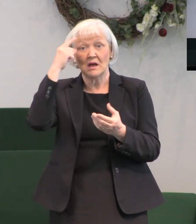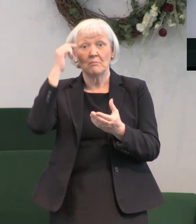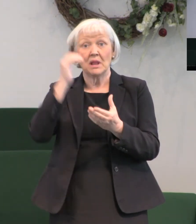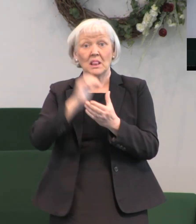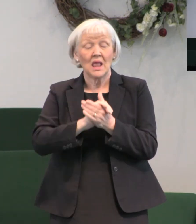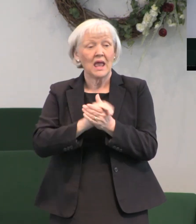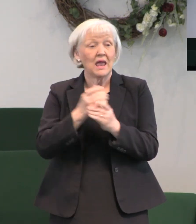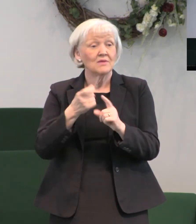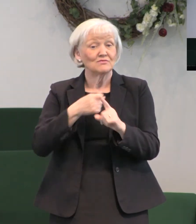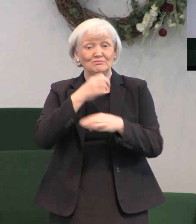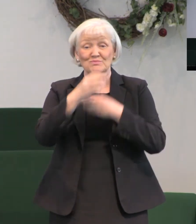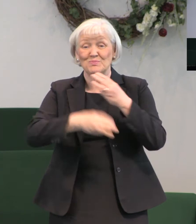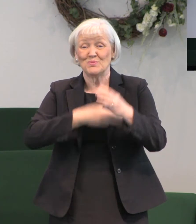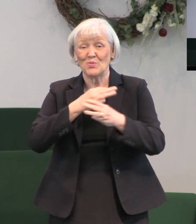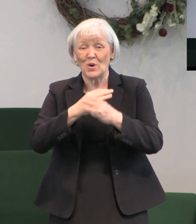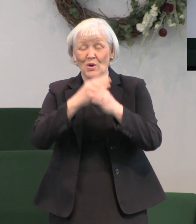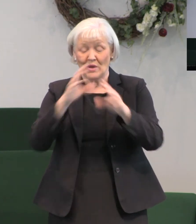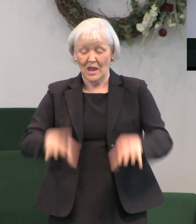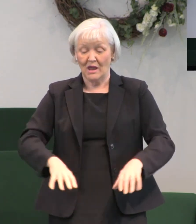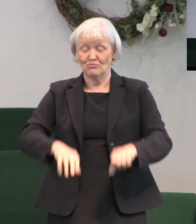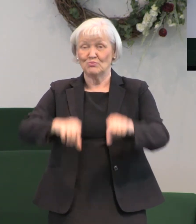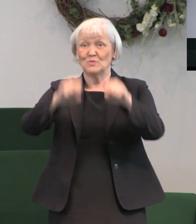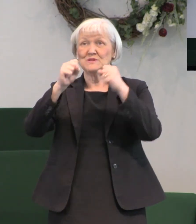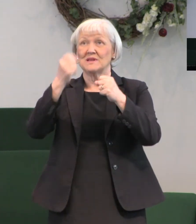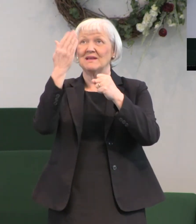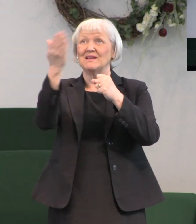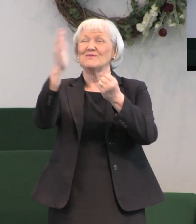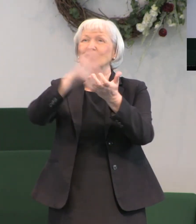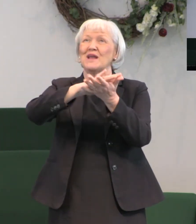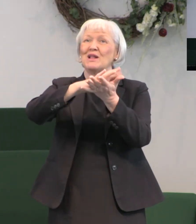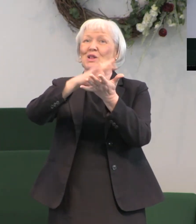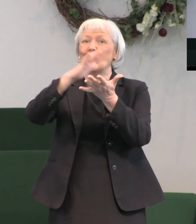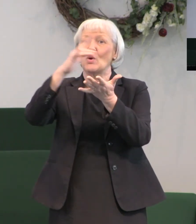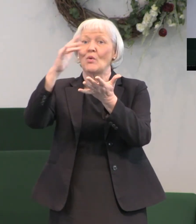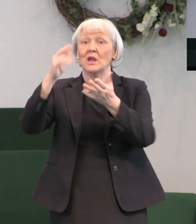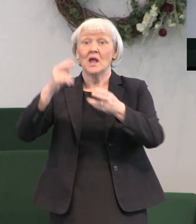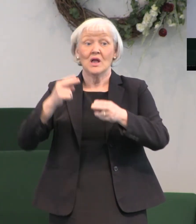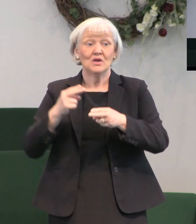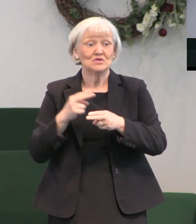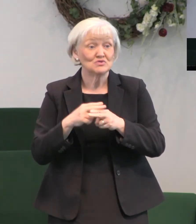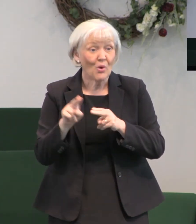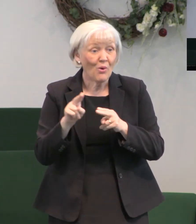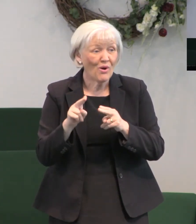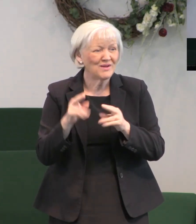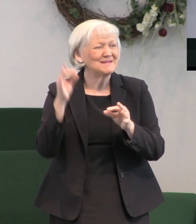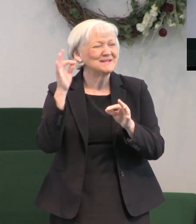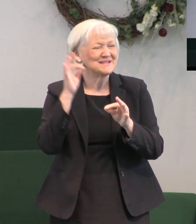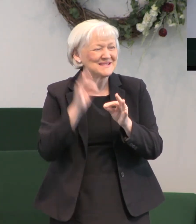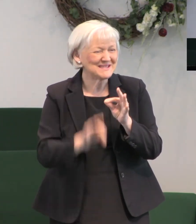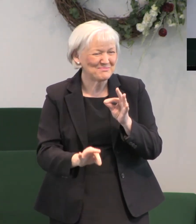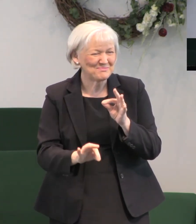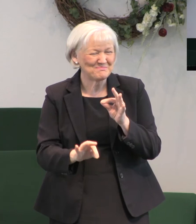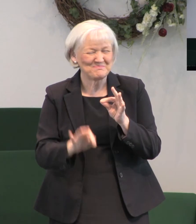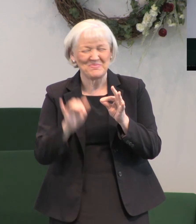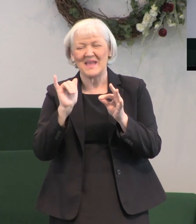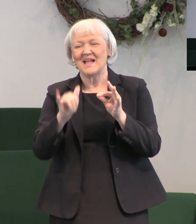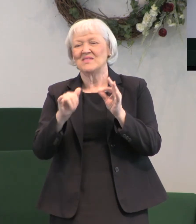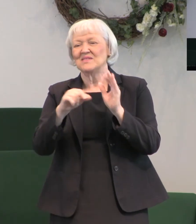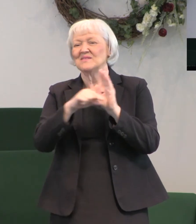world, and received up into glory. Short, simple, but this verse